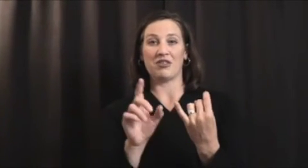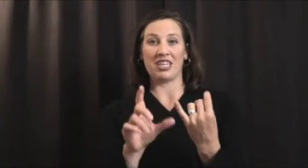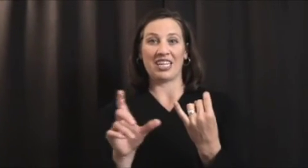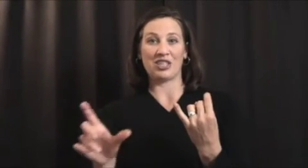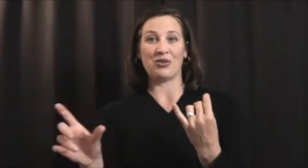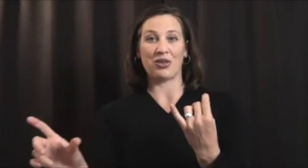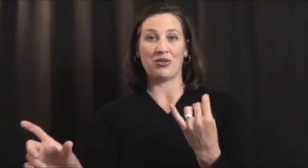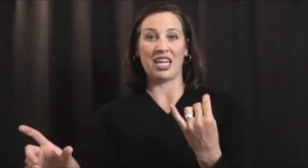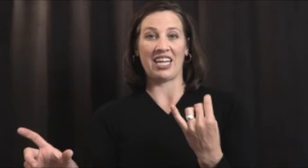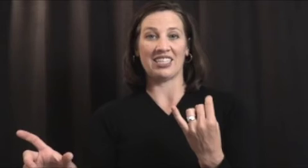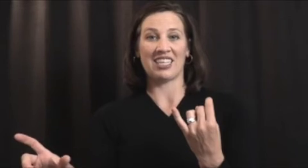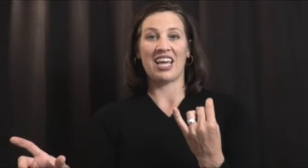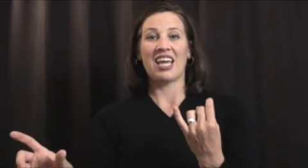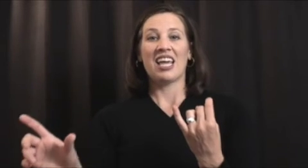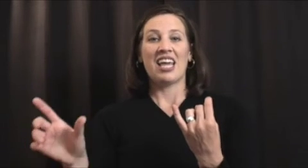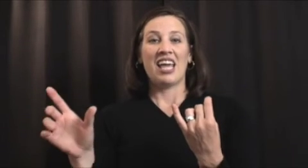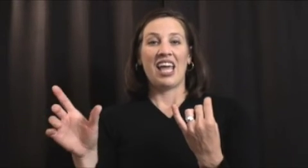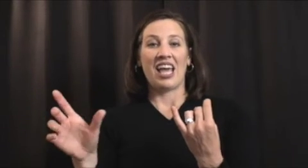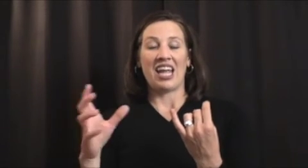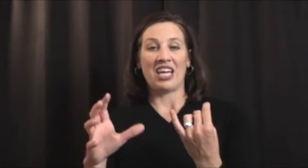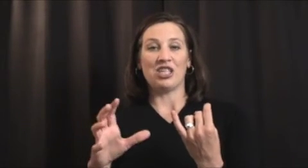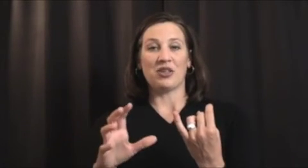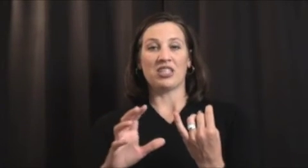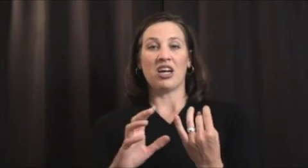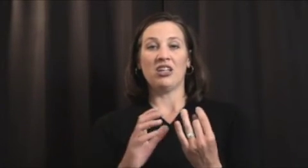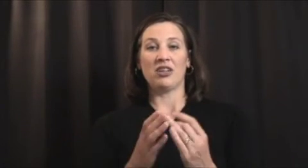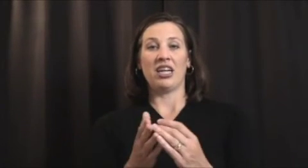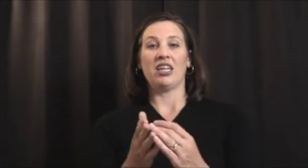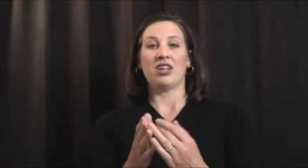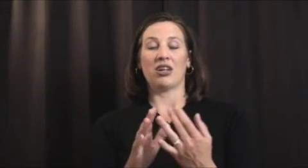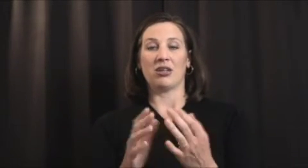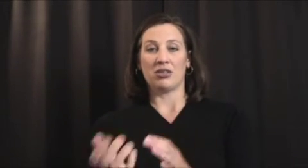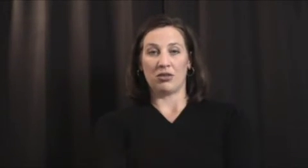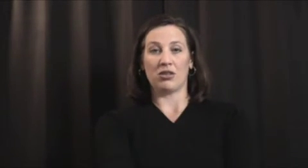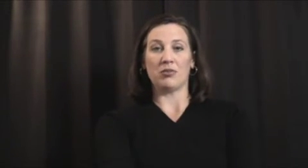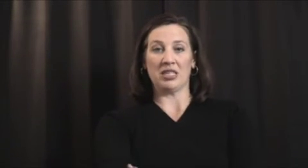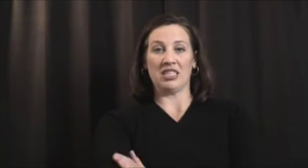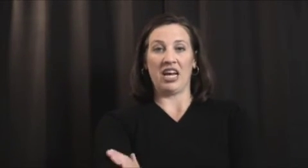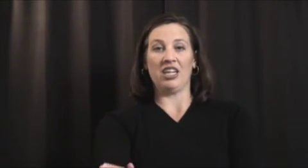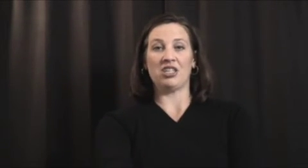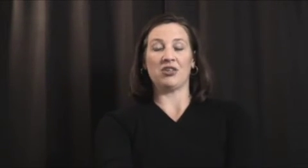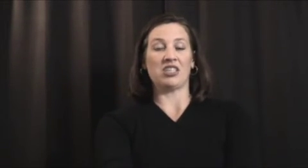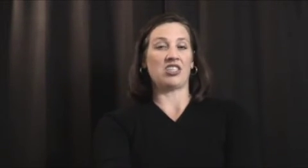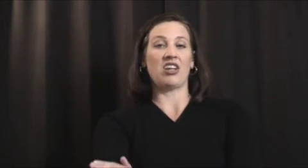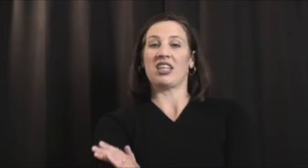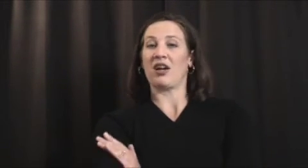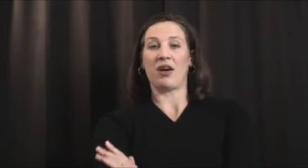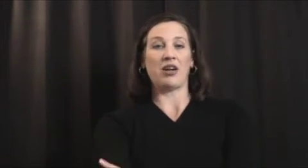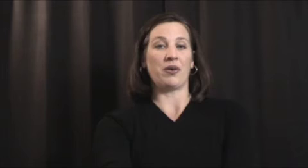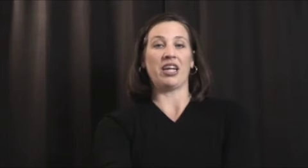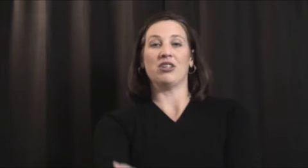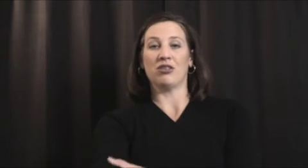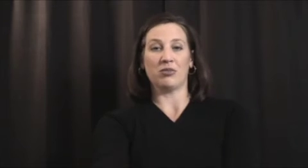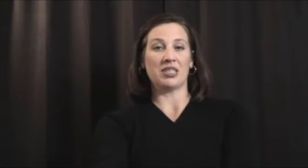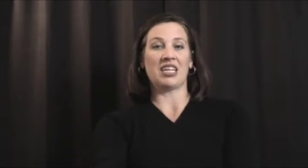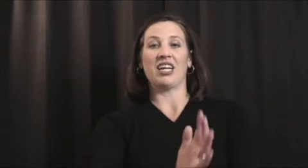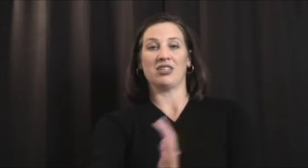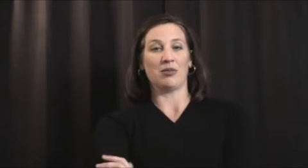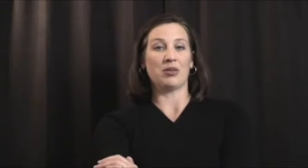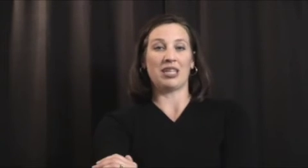for the next two or three days. And as you can tolerate, you're going to massage. You can start that right away, do the massage, then put